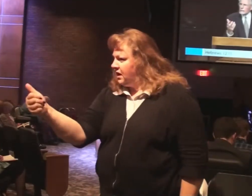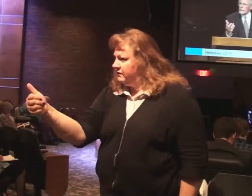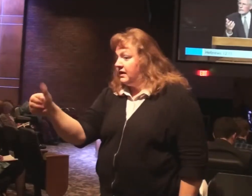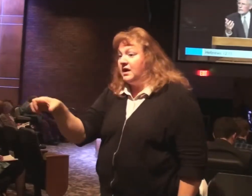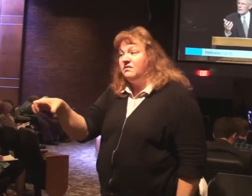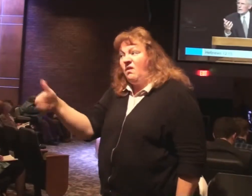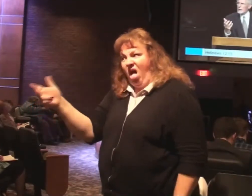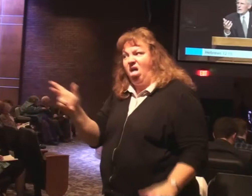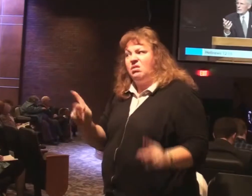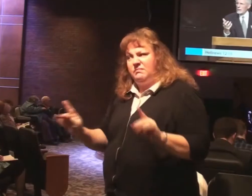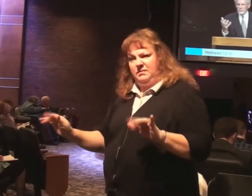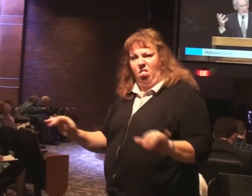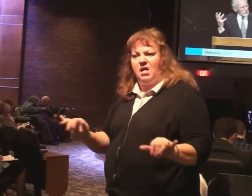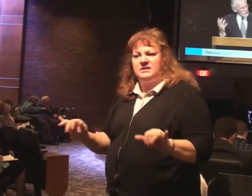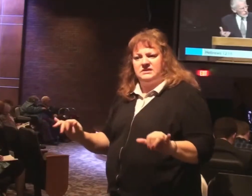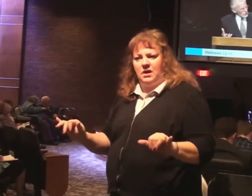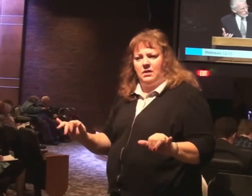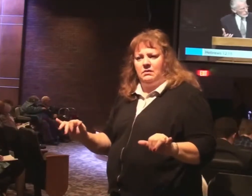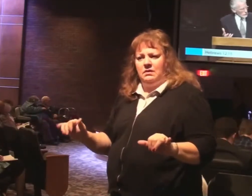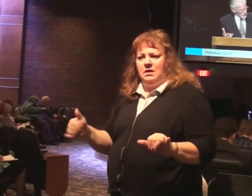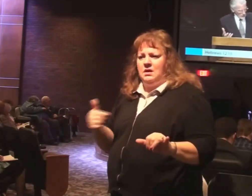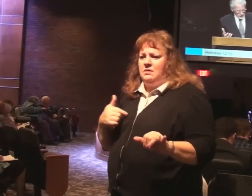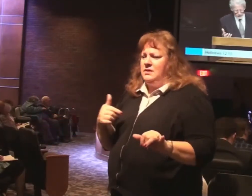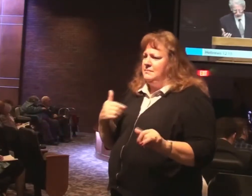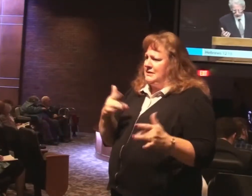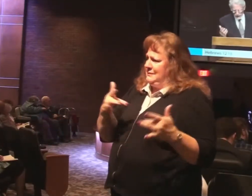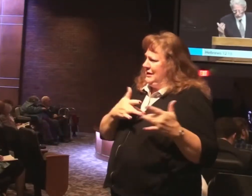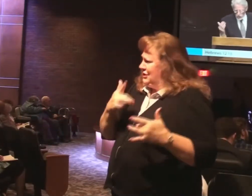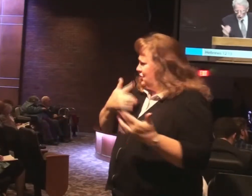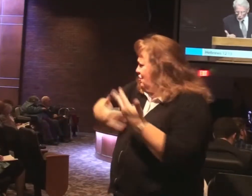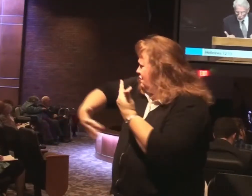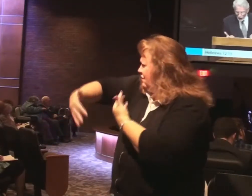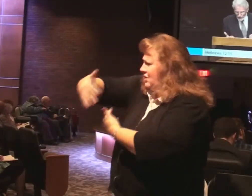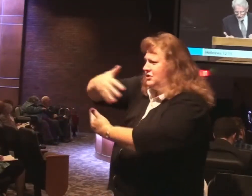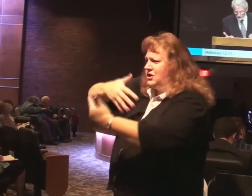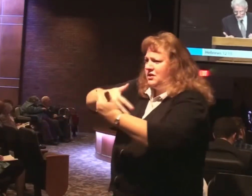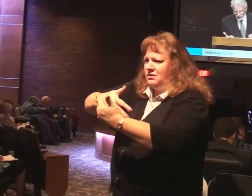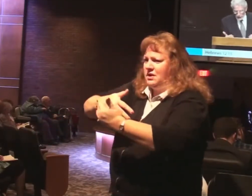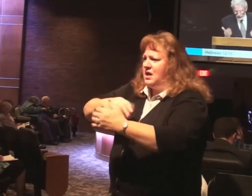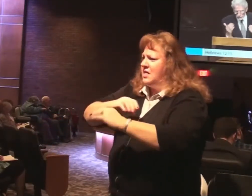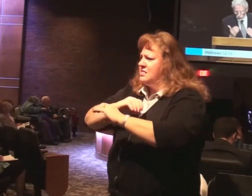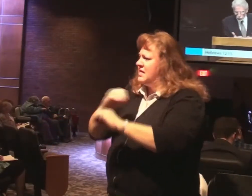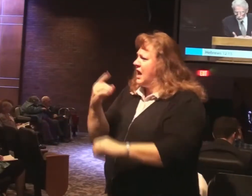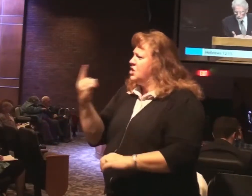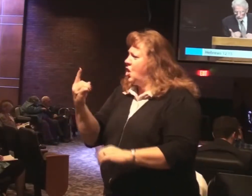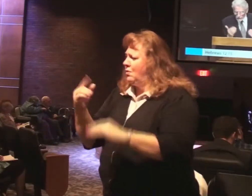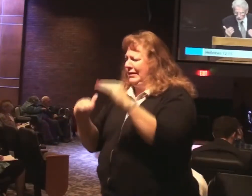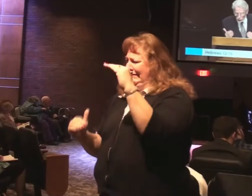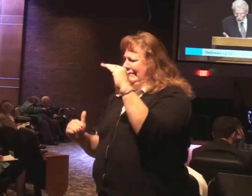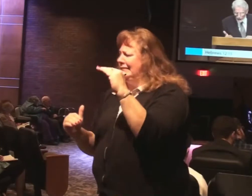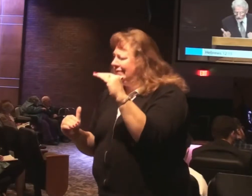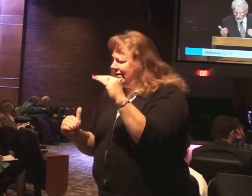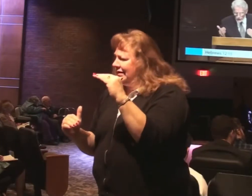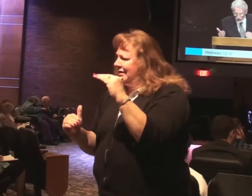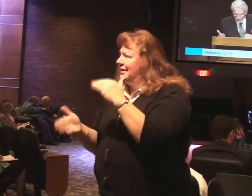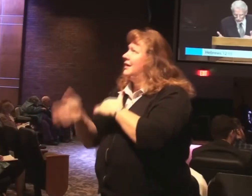We are to be concerned for one another. That no one comes short of the grace of